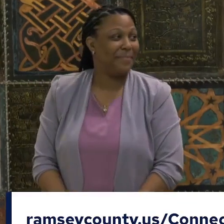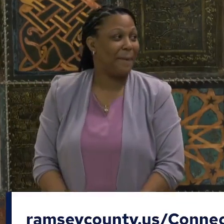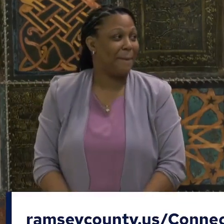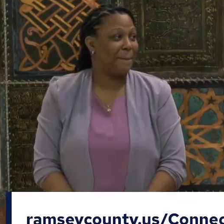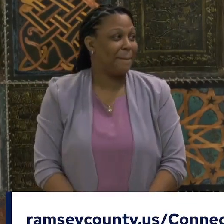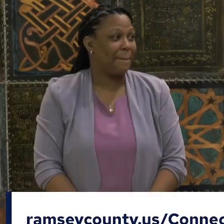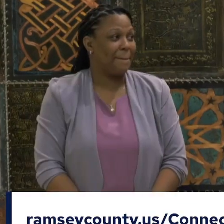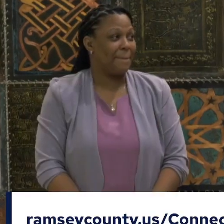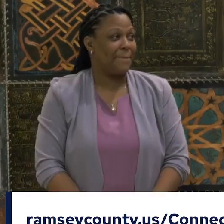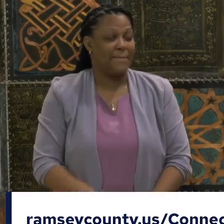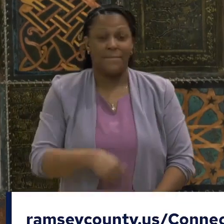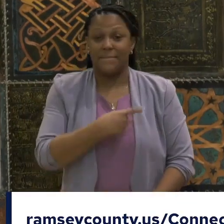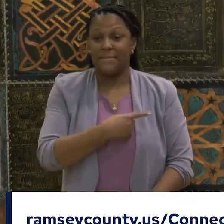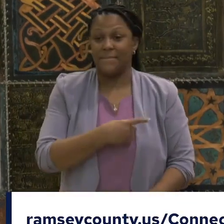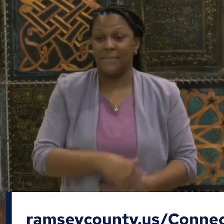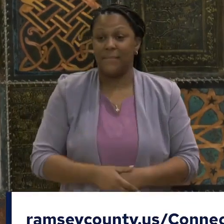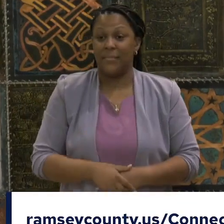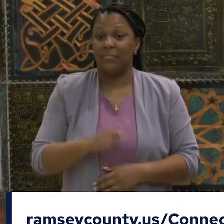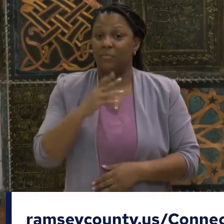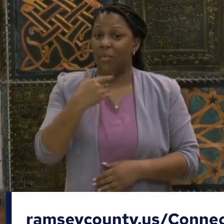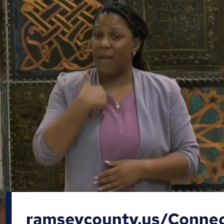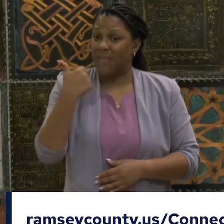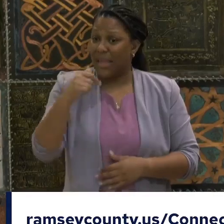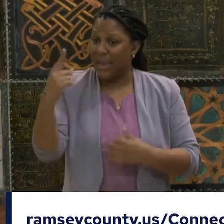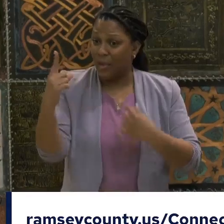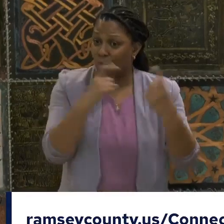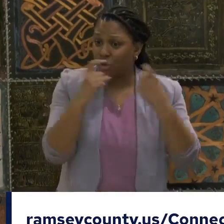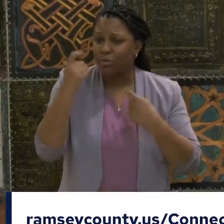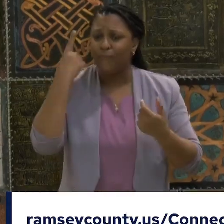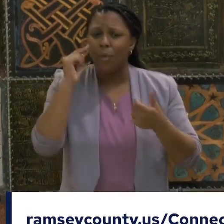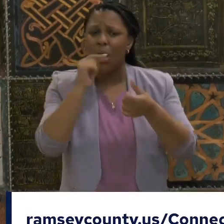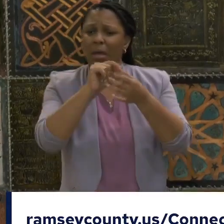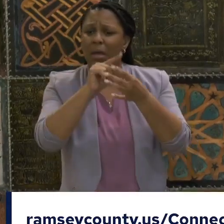If anybody has questions for any of our speakers, or we have additional questions.